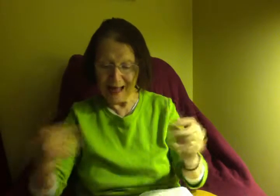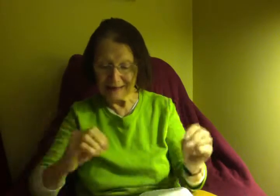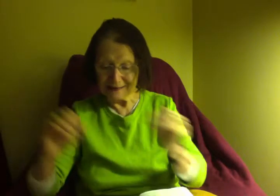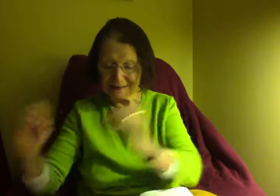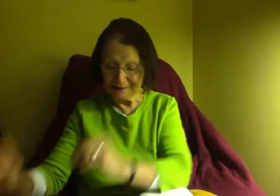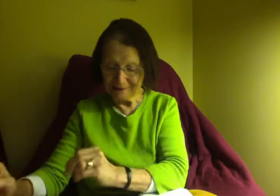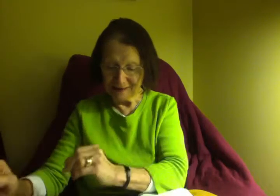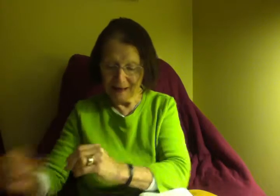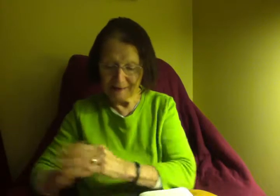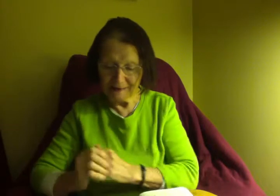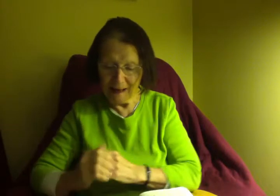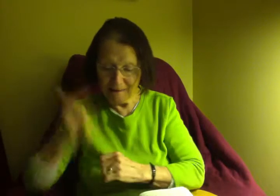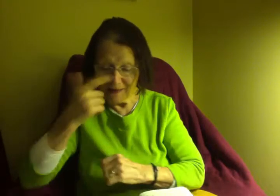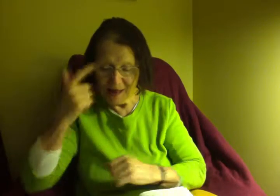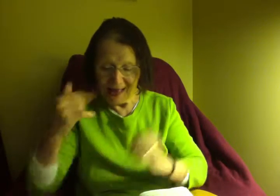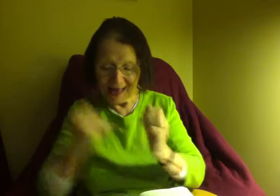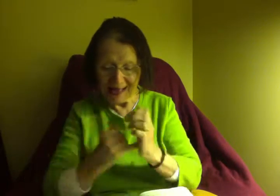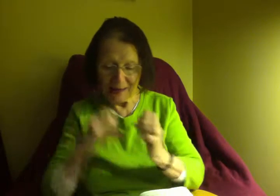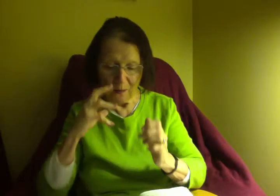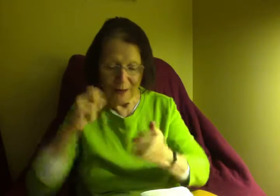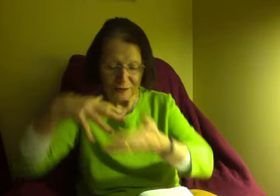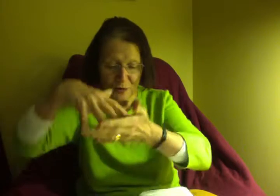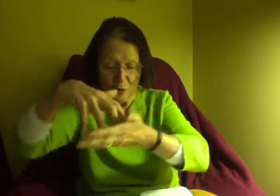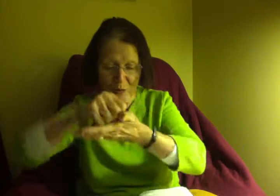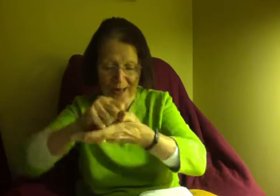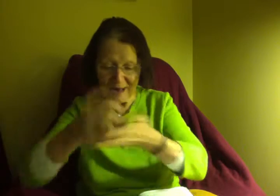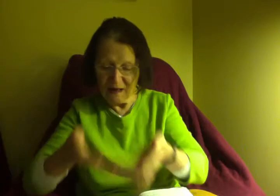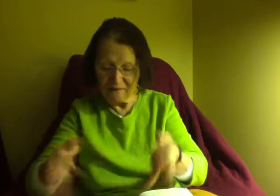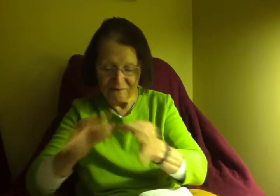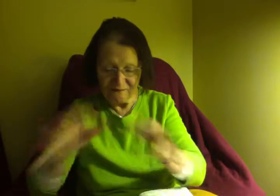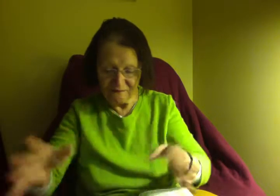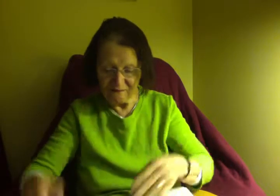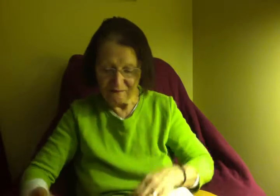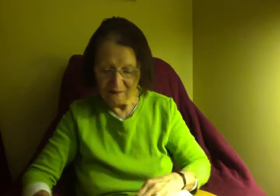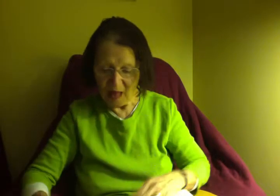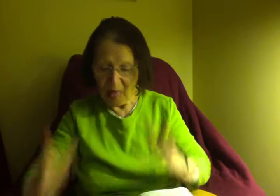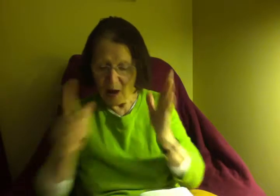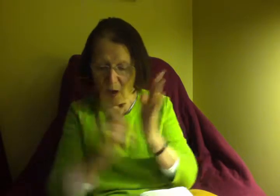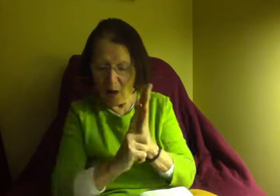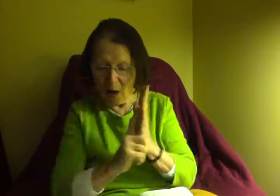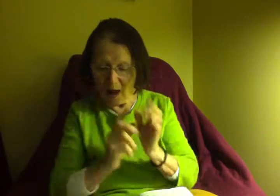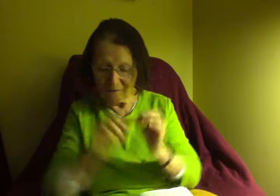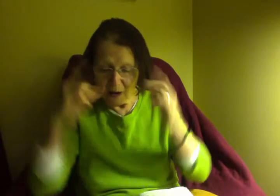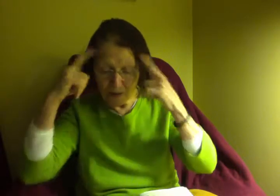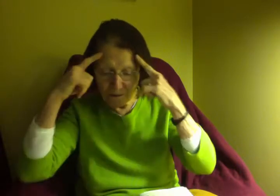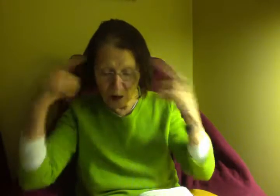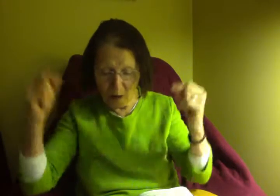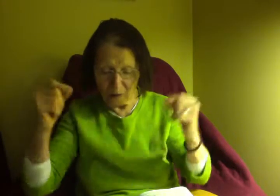it's been a lot of fun,